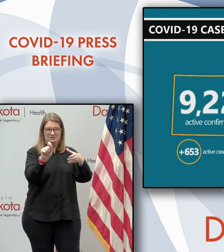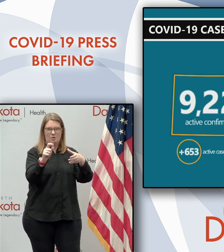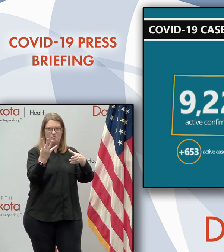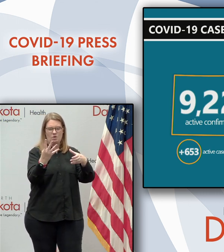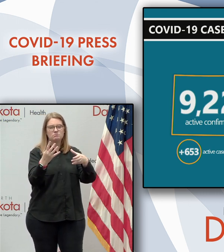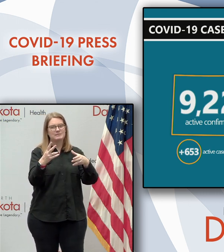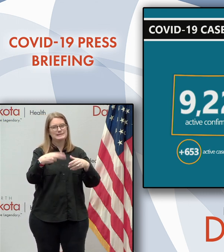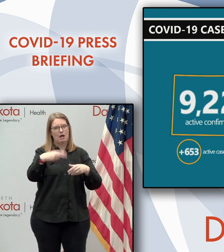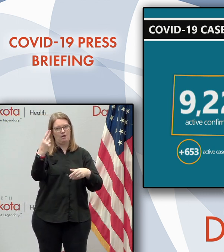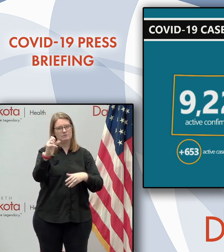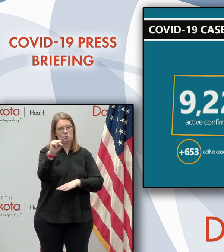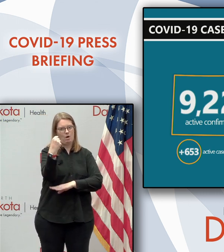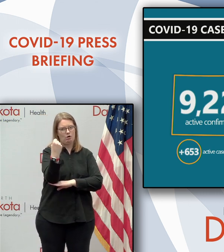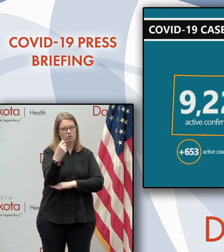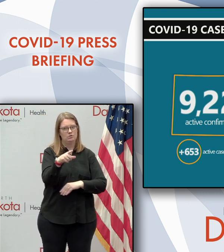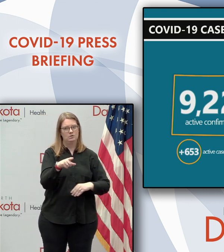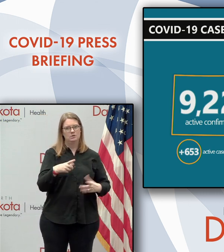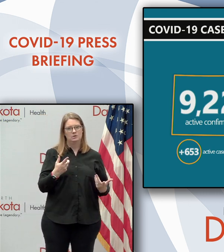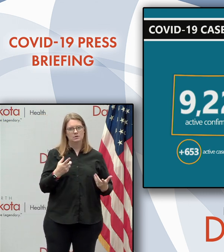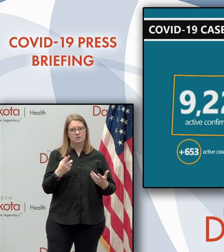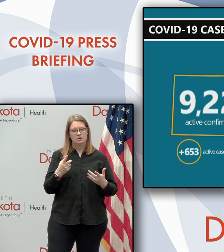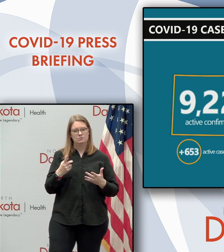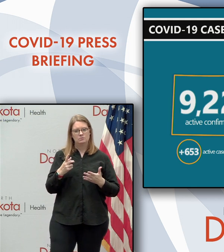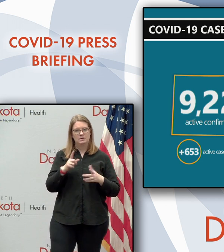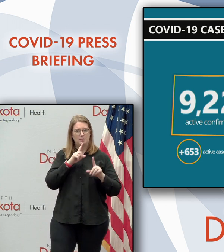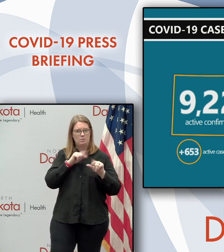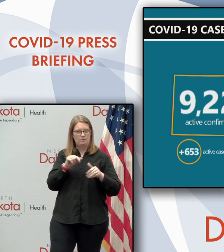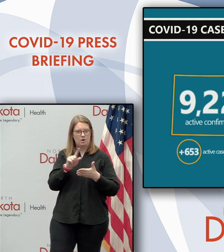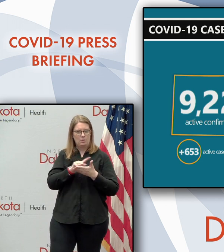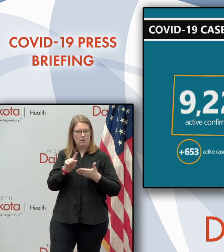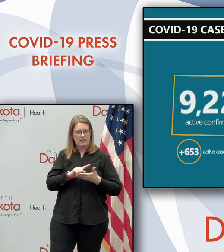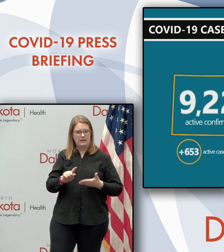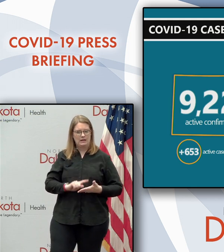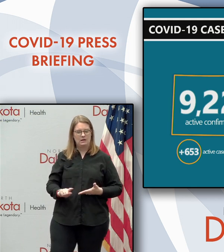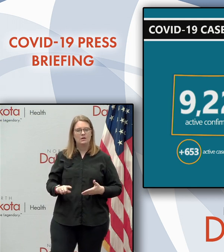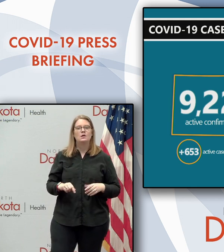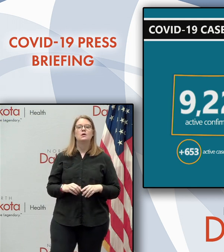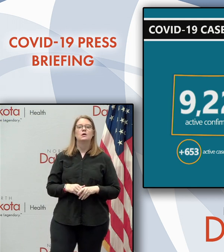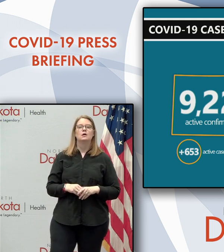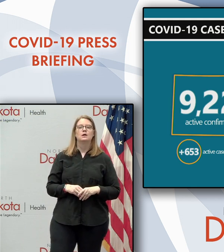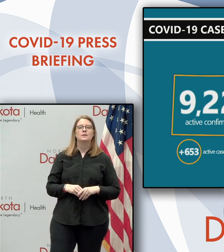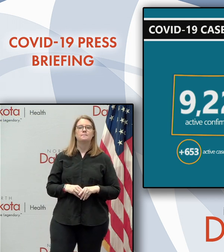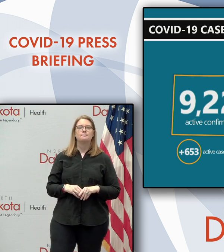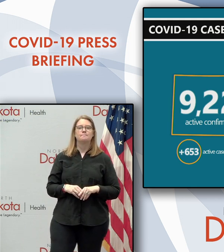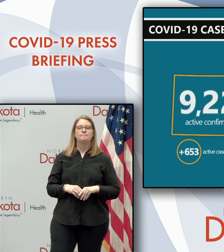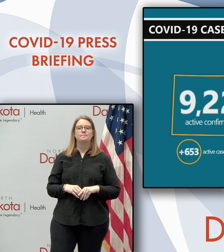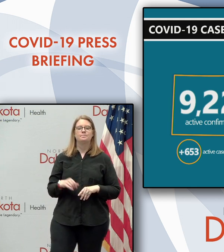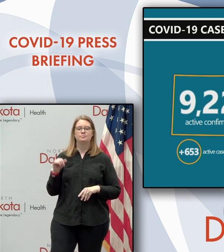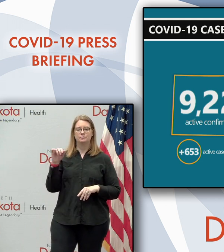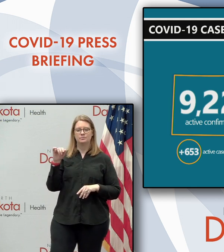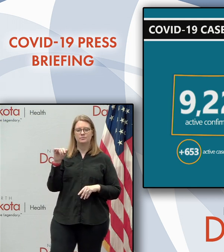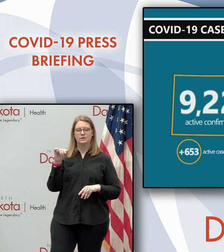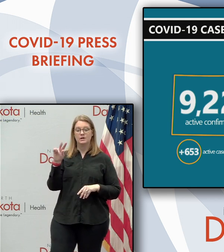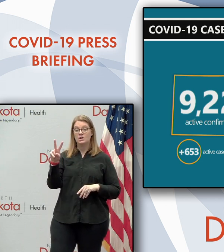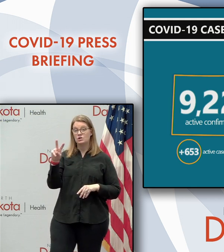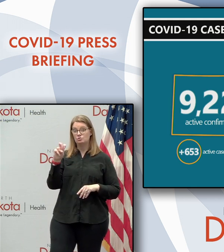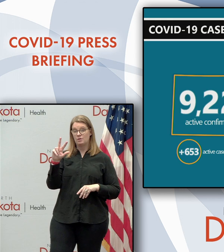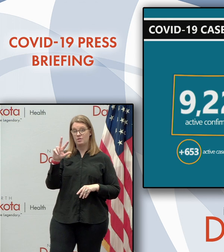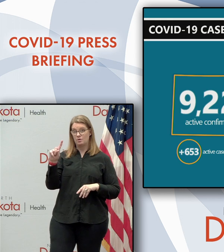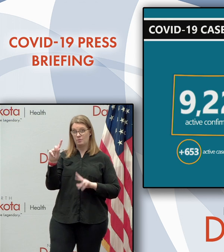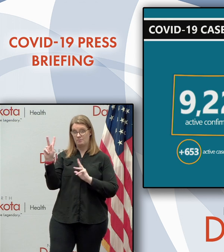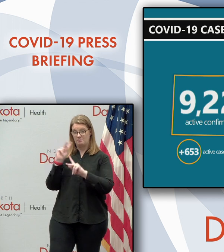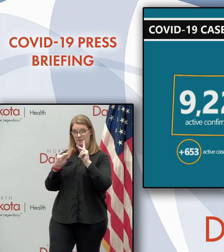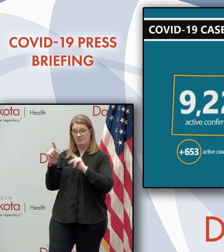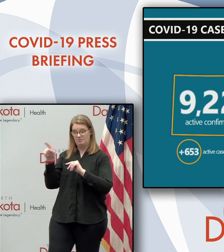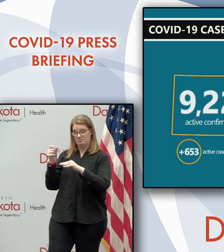and, uh, which we report, uh, every week. Uh, and the, we also, uh, have, uh, 231 people hospitalized,